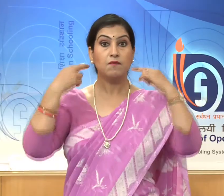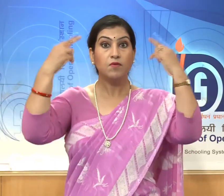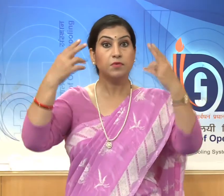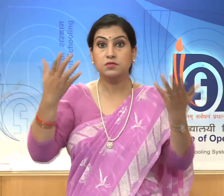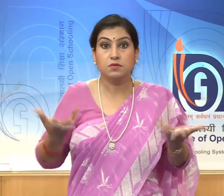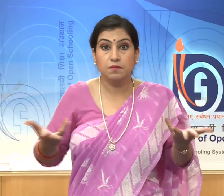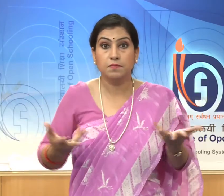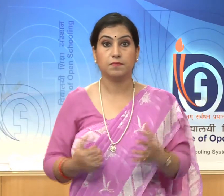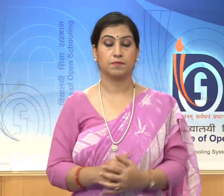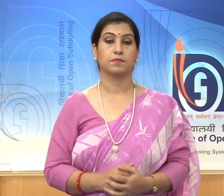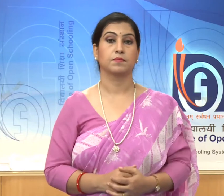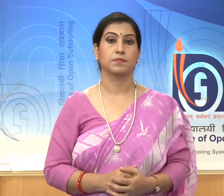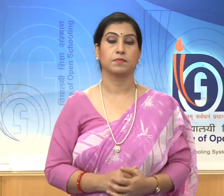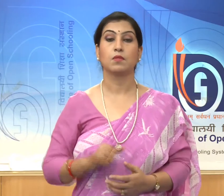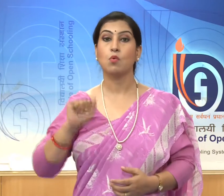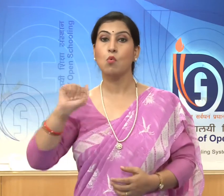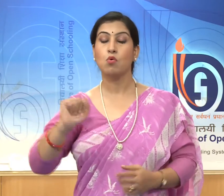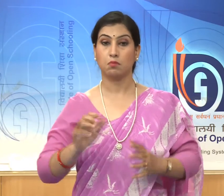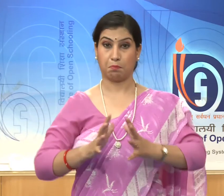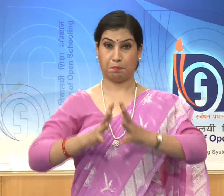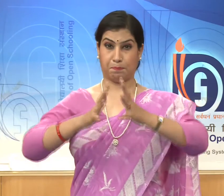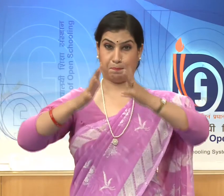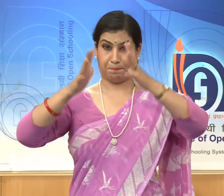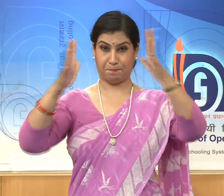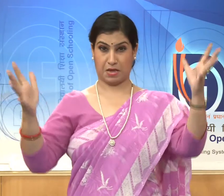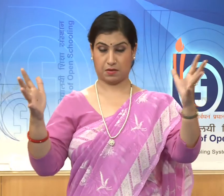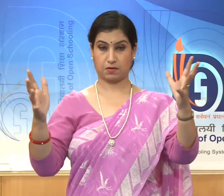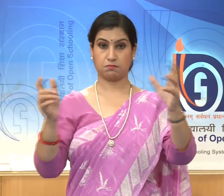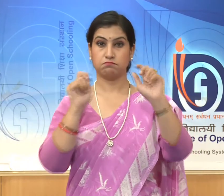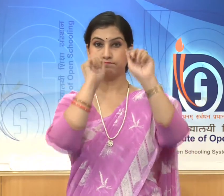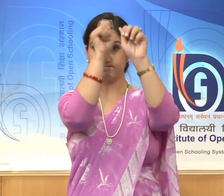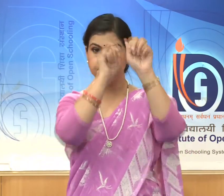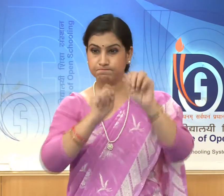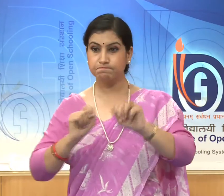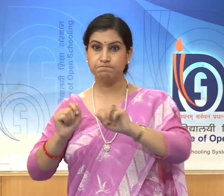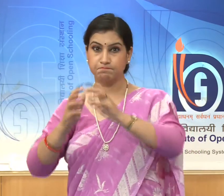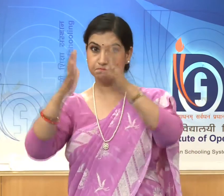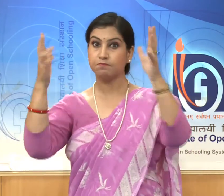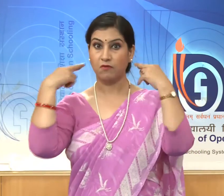its gigantic structure and